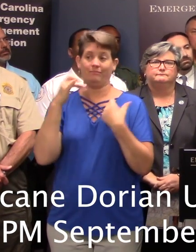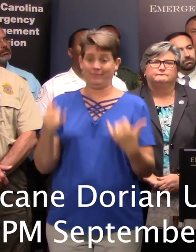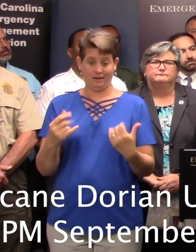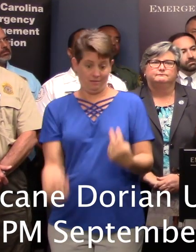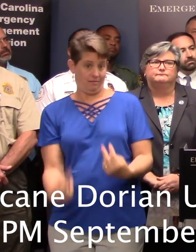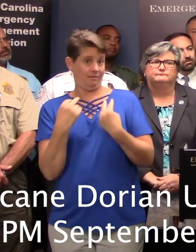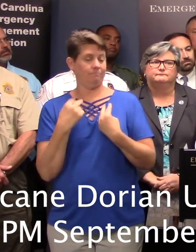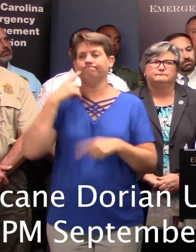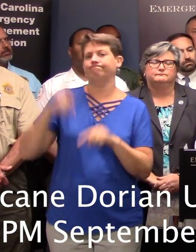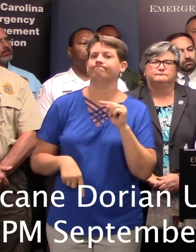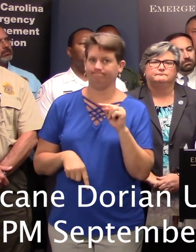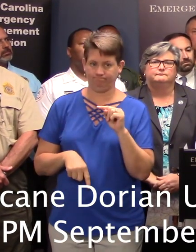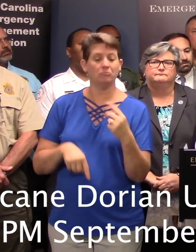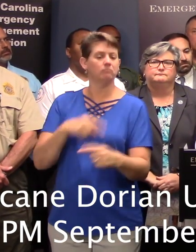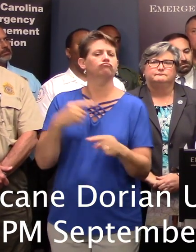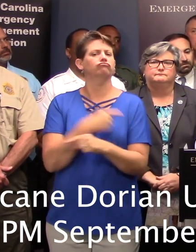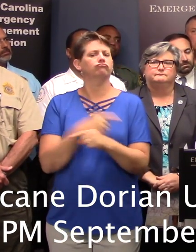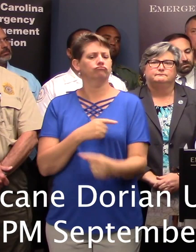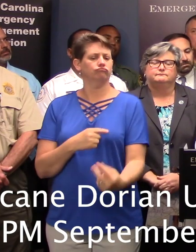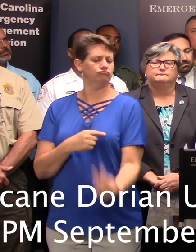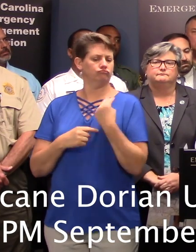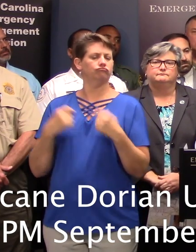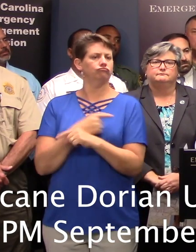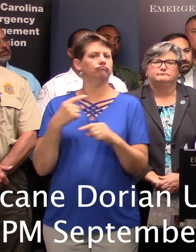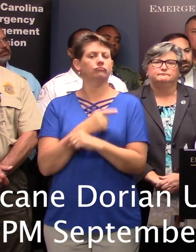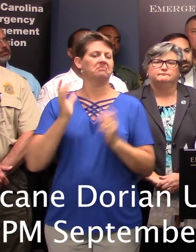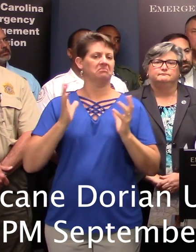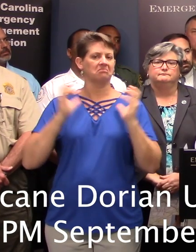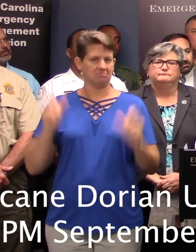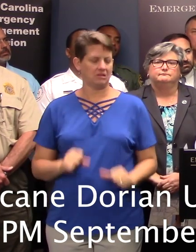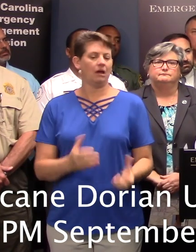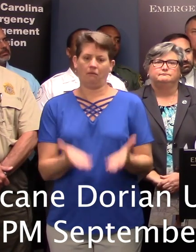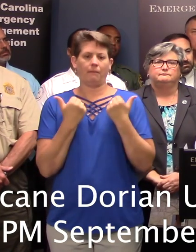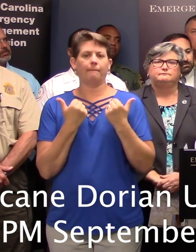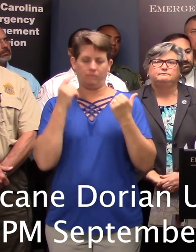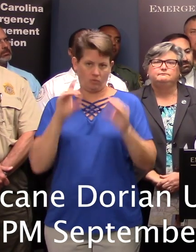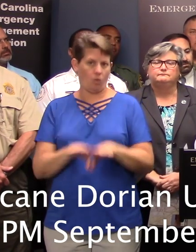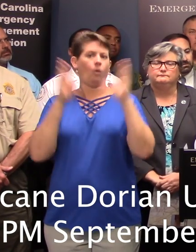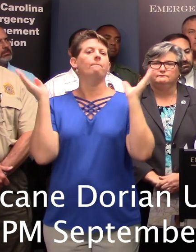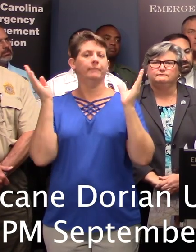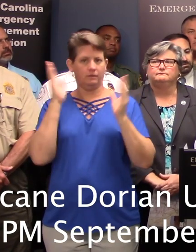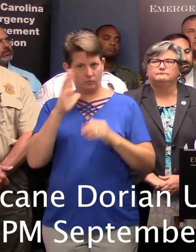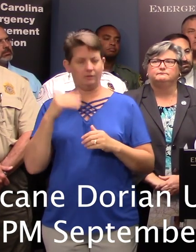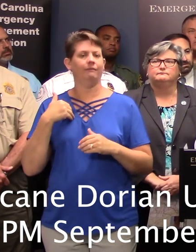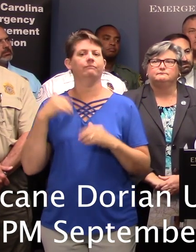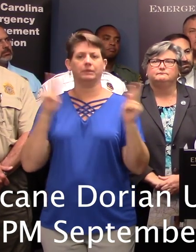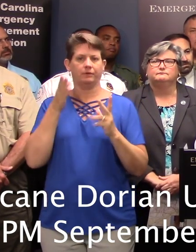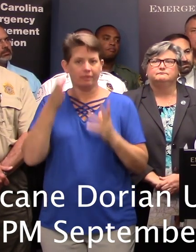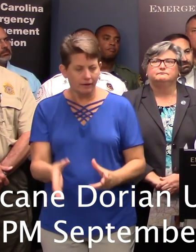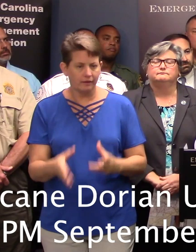But the other, the regular side, the westbound side towards Columbia, of course, is wide open. And there will be officers there.